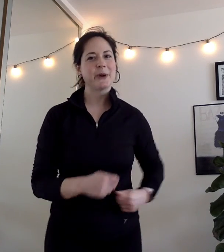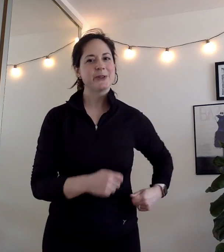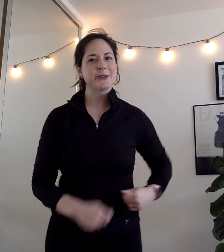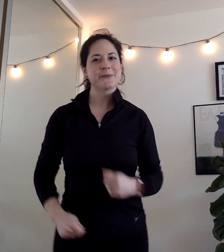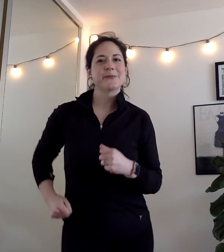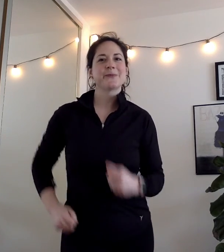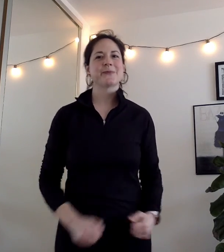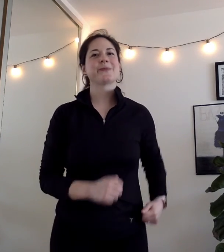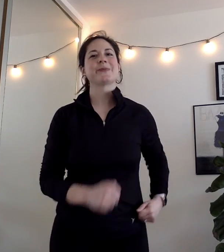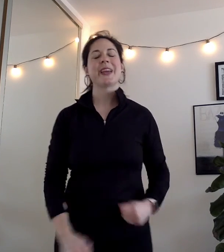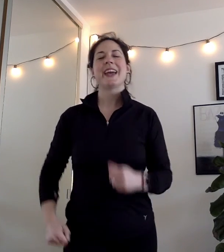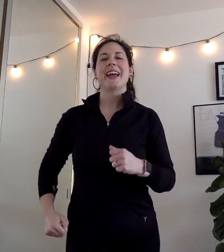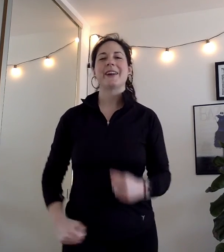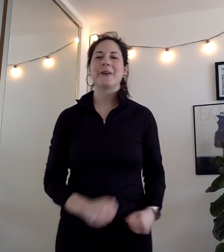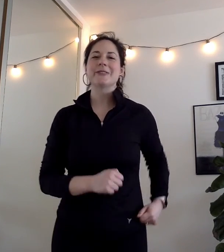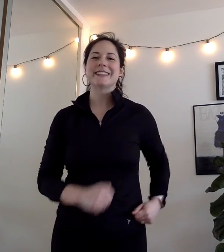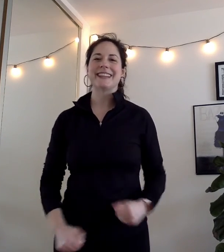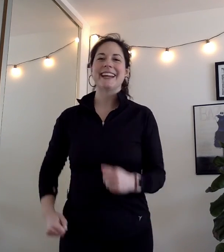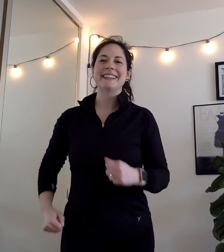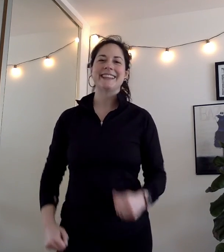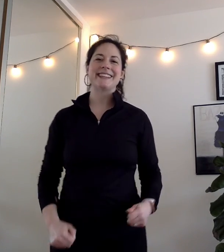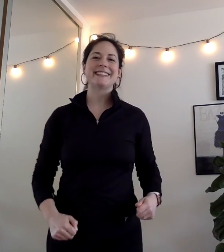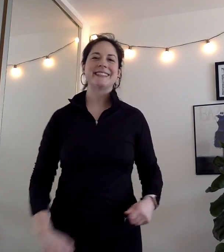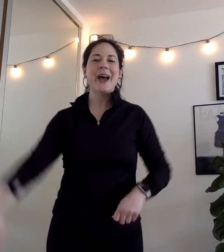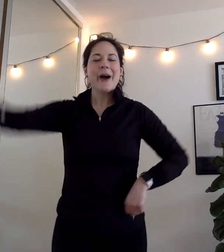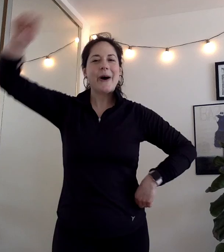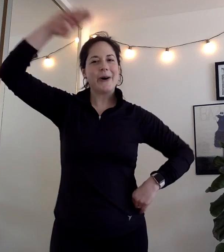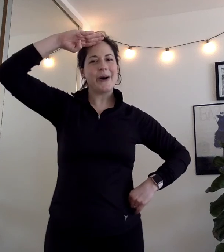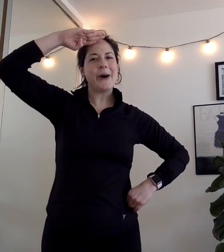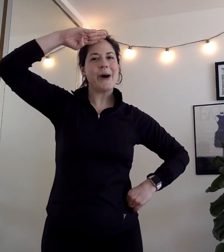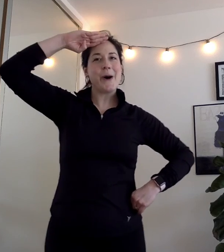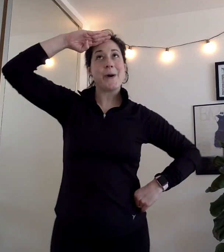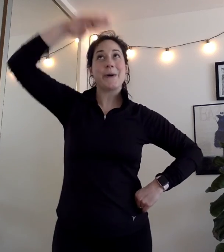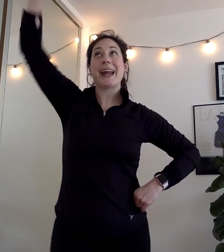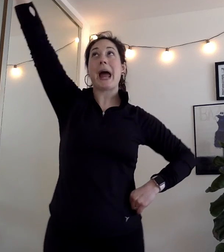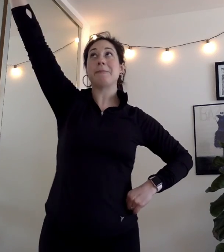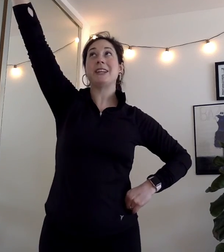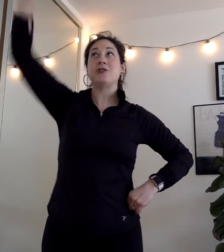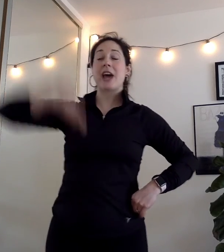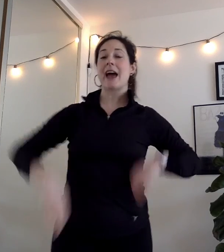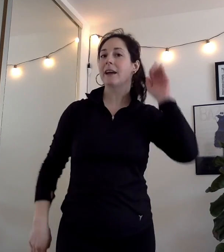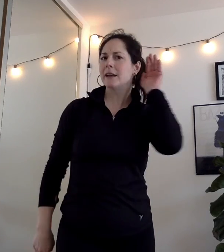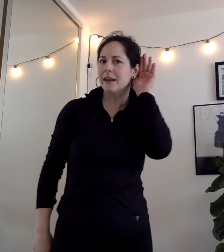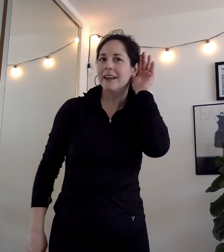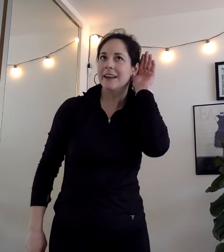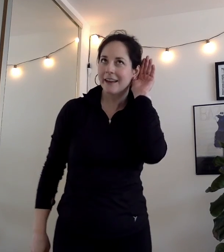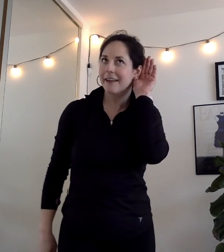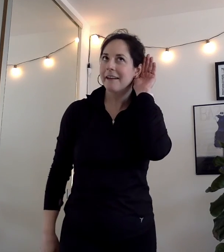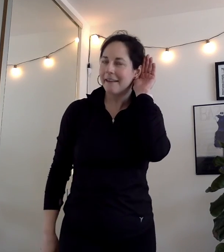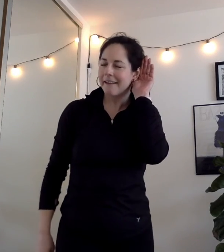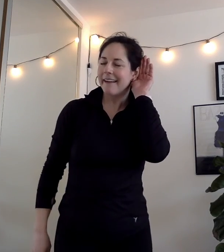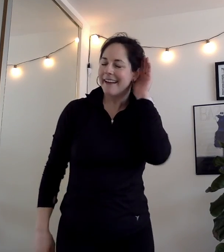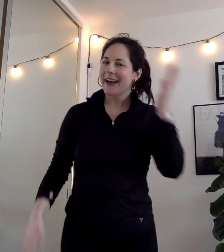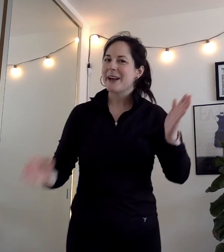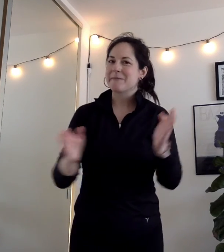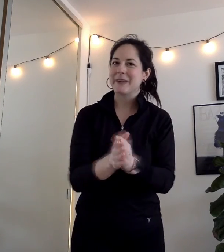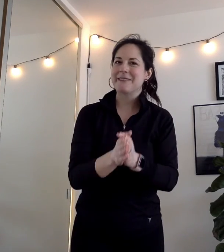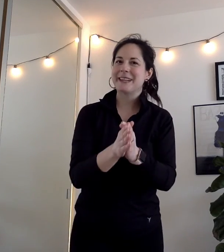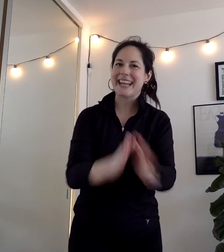march goes like this Oh Captain Jack meet me